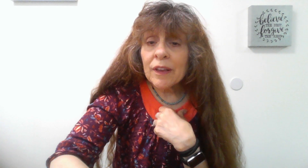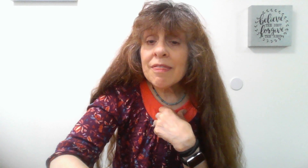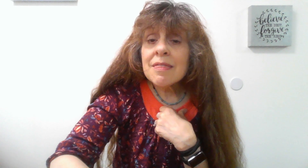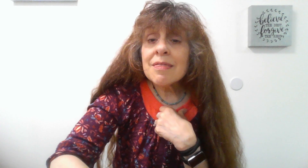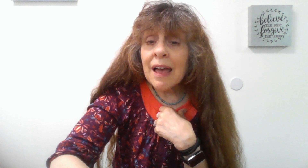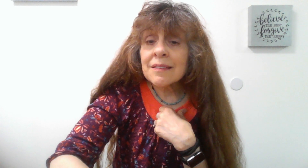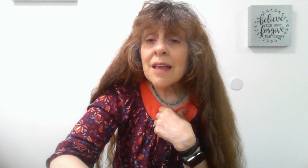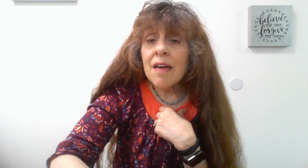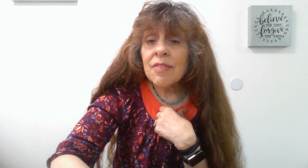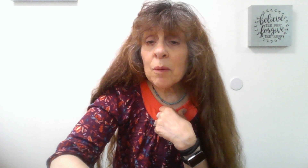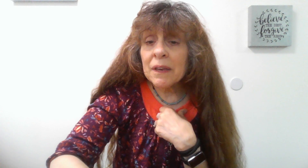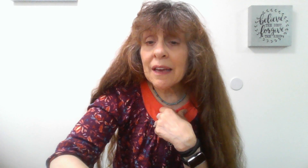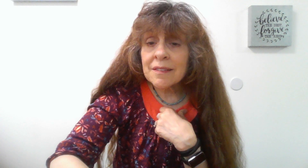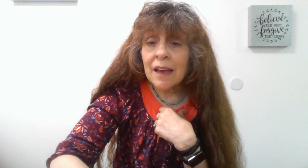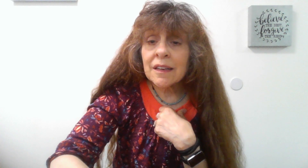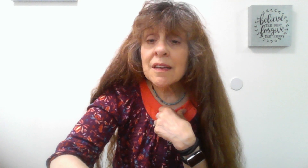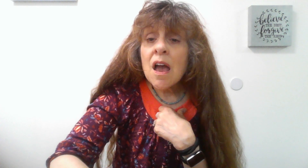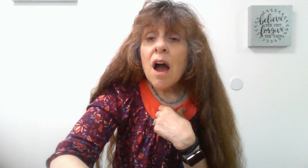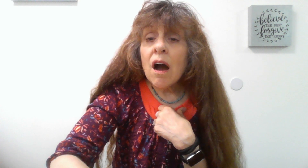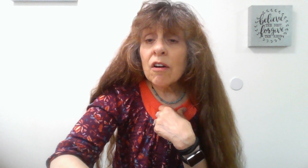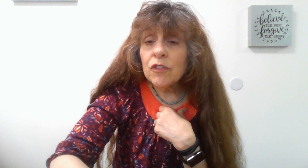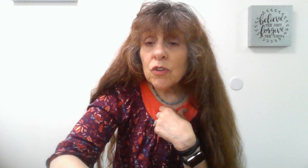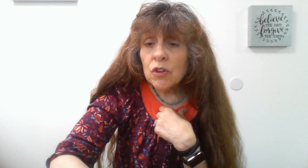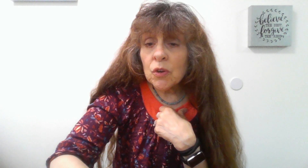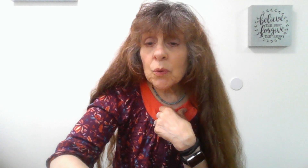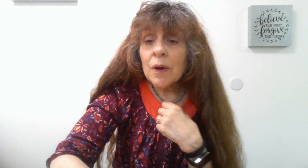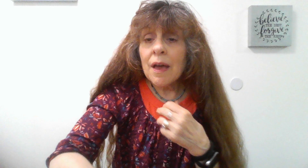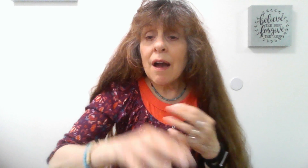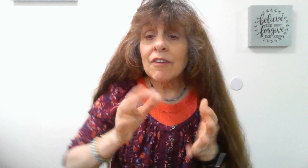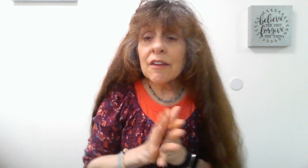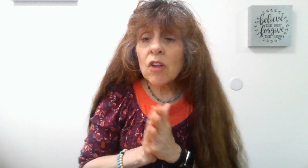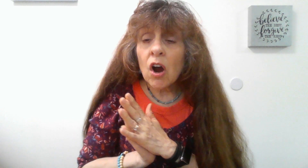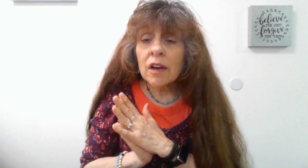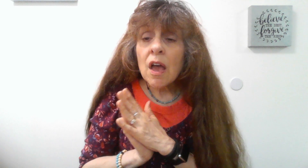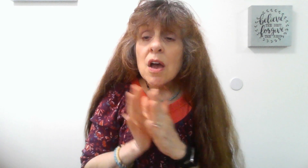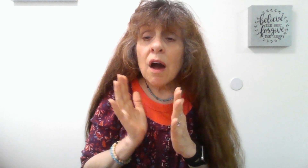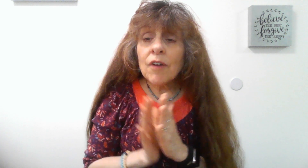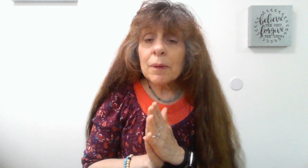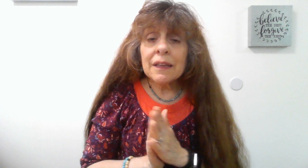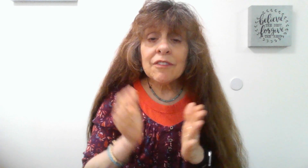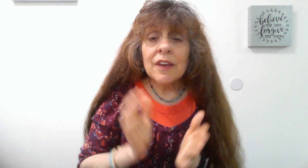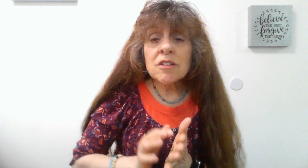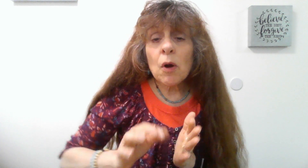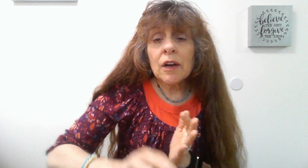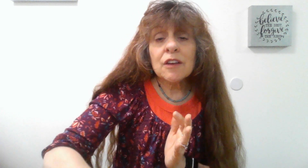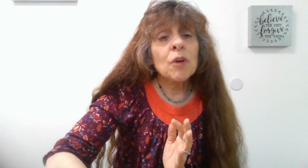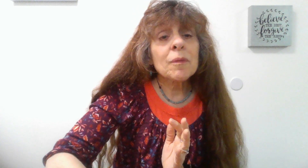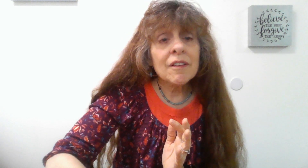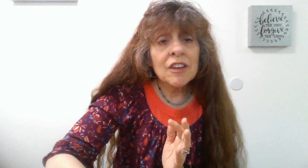brethren, lest there be anxiety of you, of an evil heart, of unbelief, in departing from the living